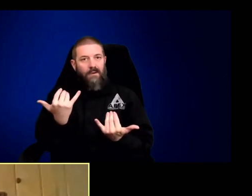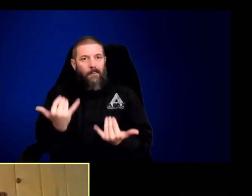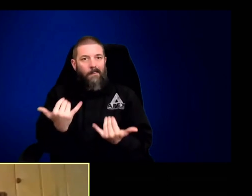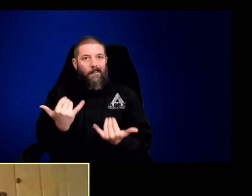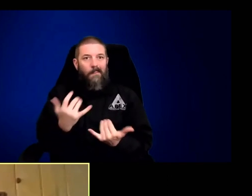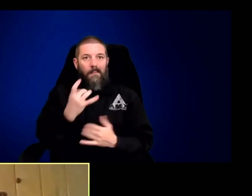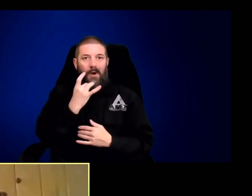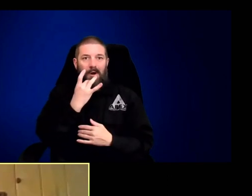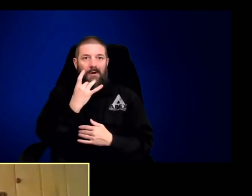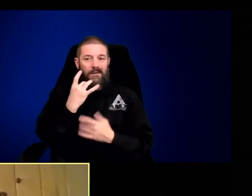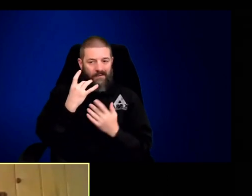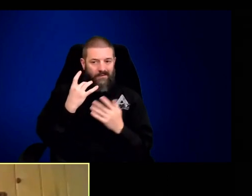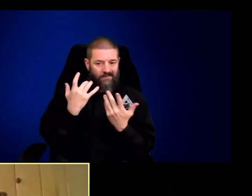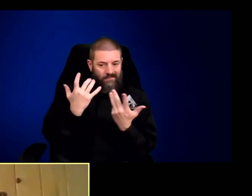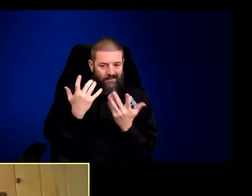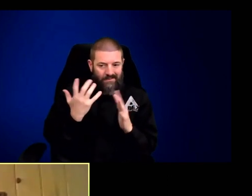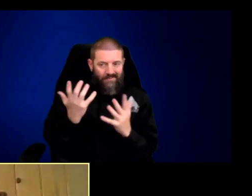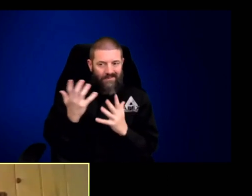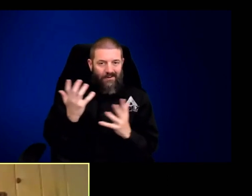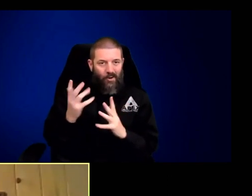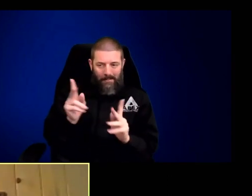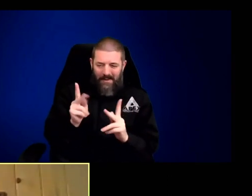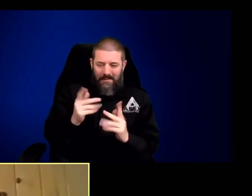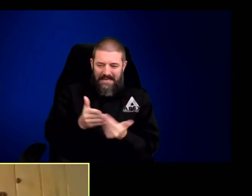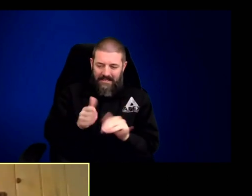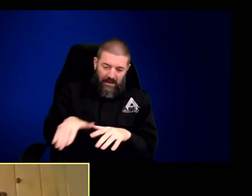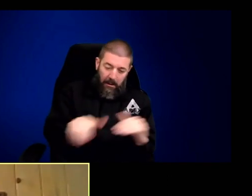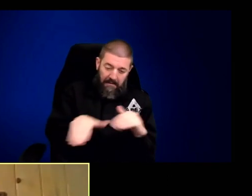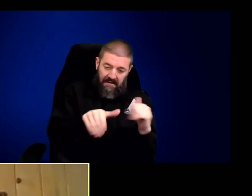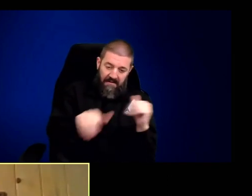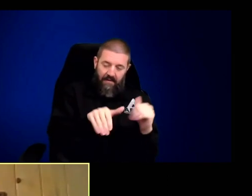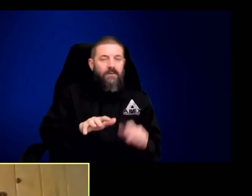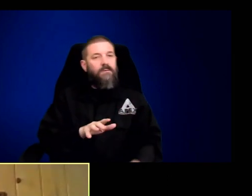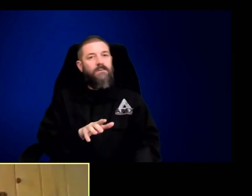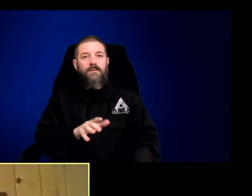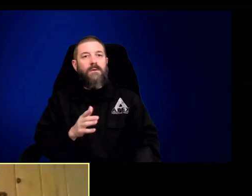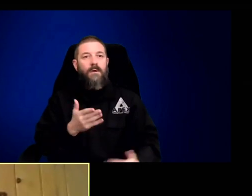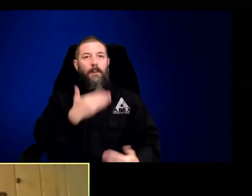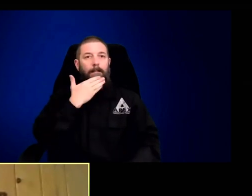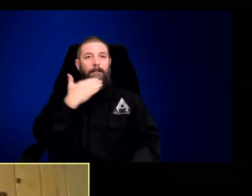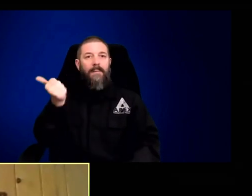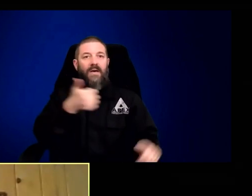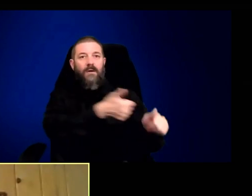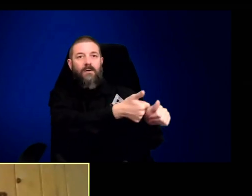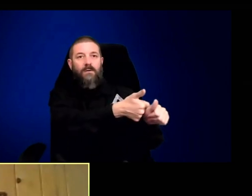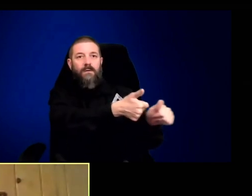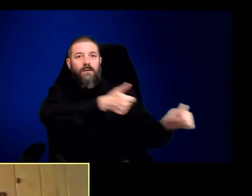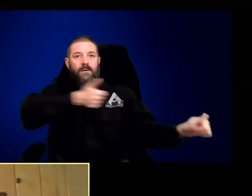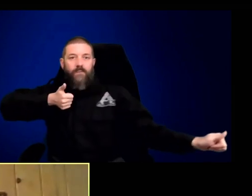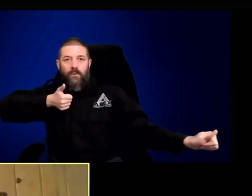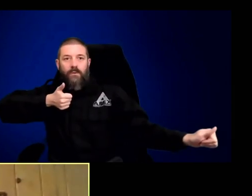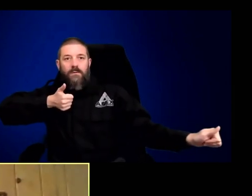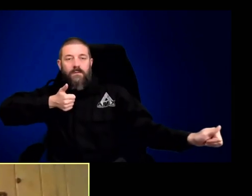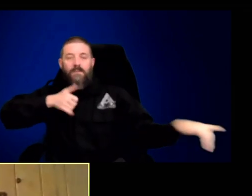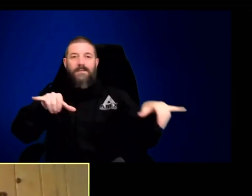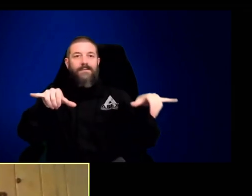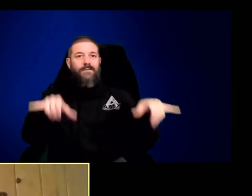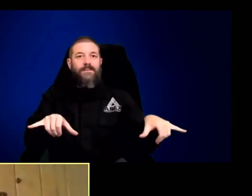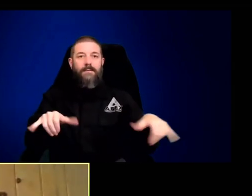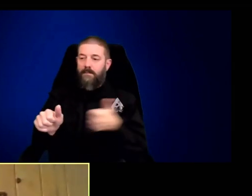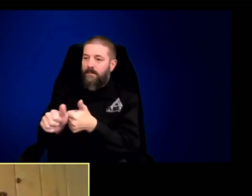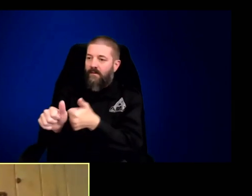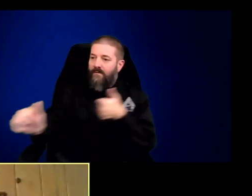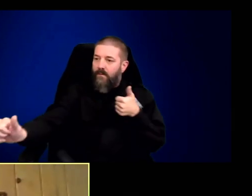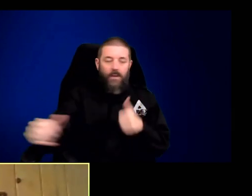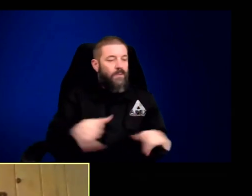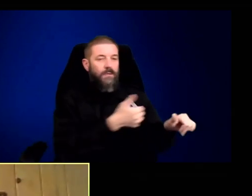them, get out of there right away. So if you think of the range of a modern rifle, once a wolf